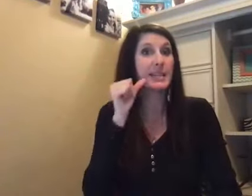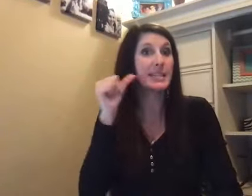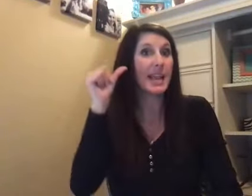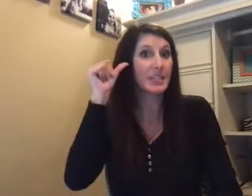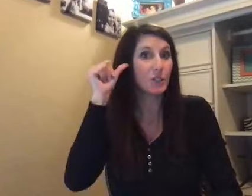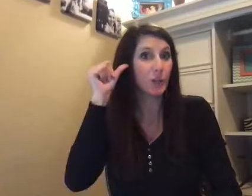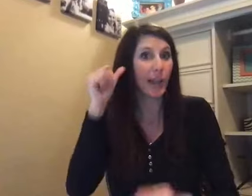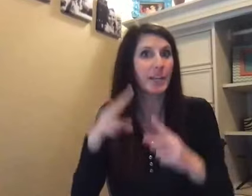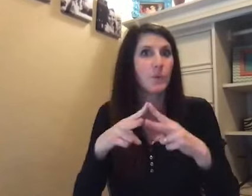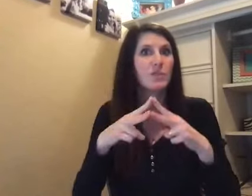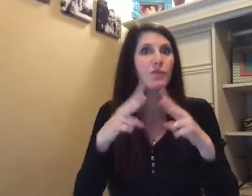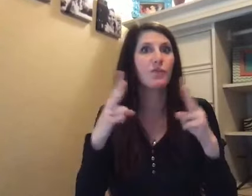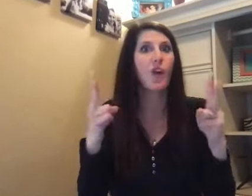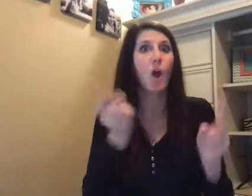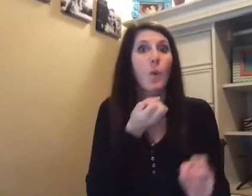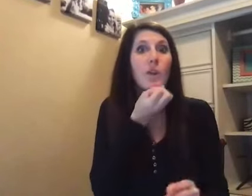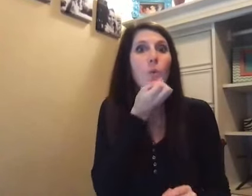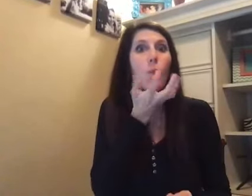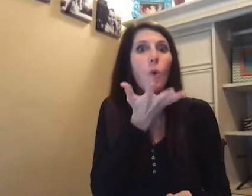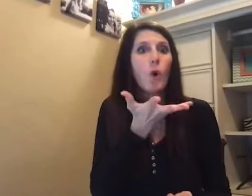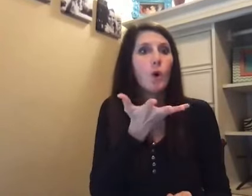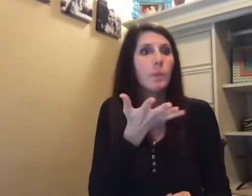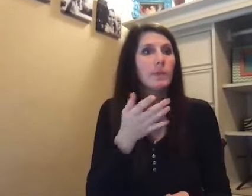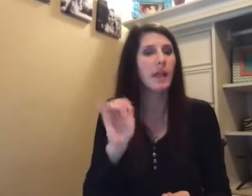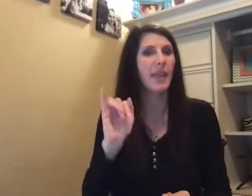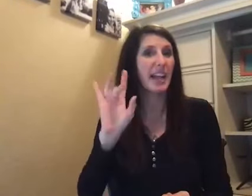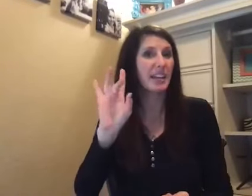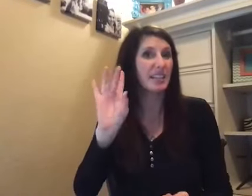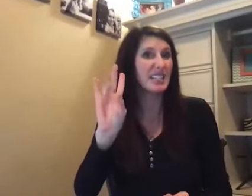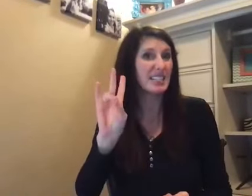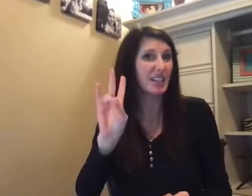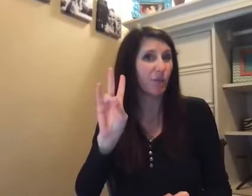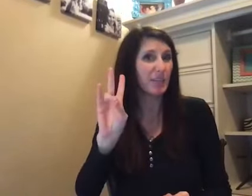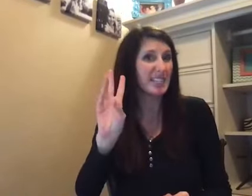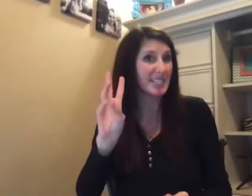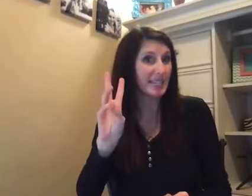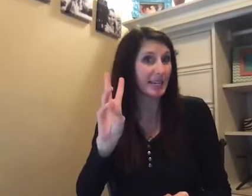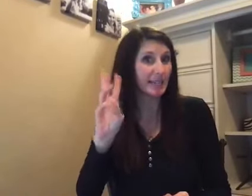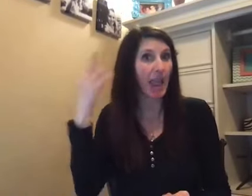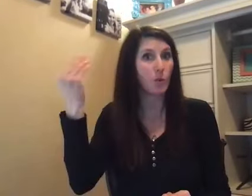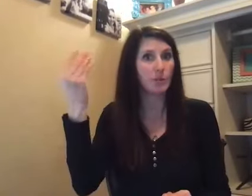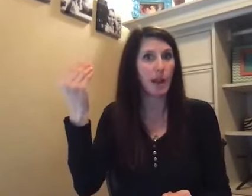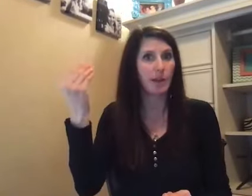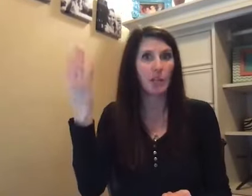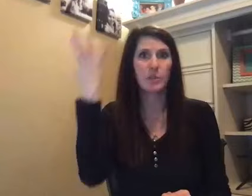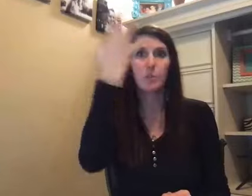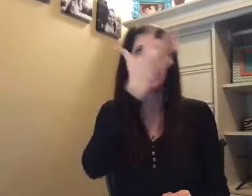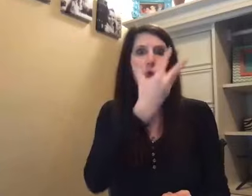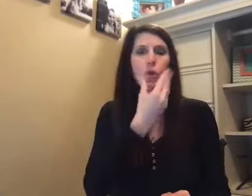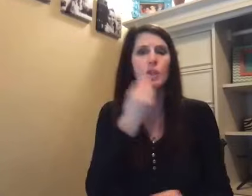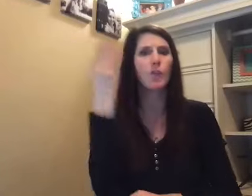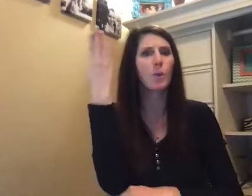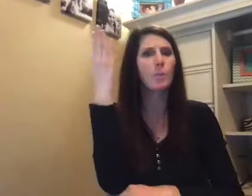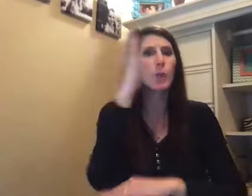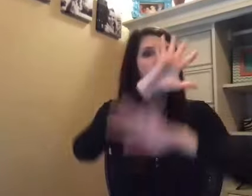yesterday it was very warm, like stuffy sticks outside. was beautiful blue